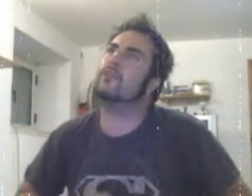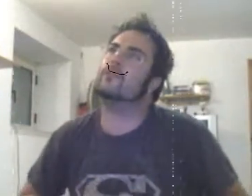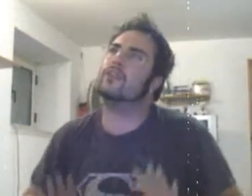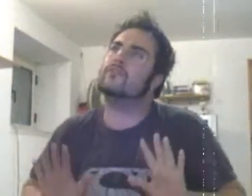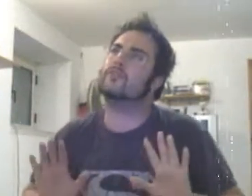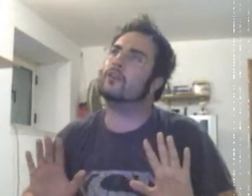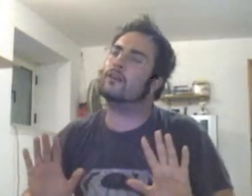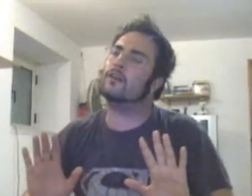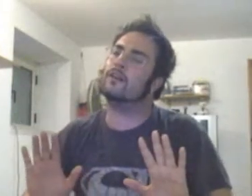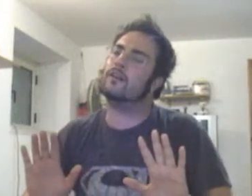in love